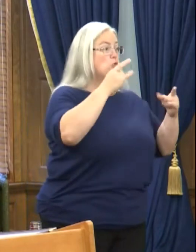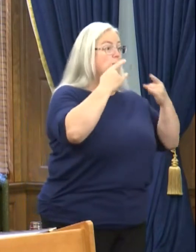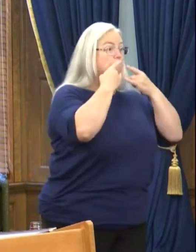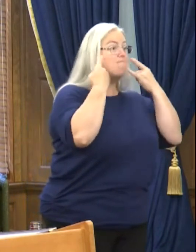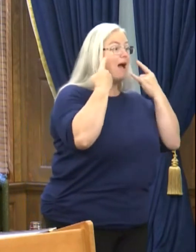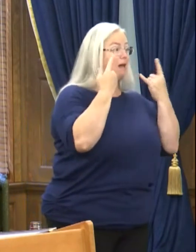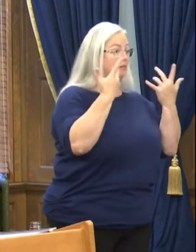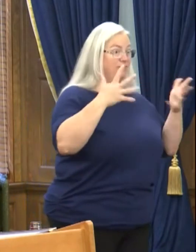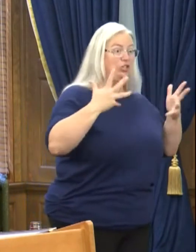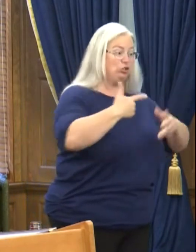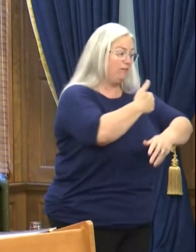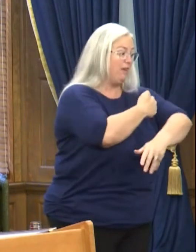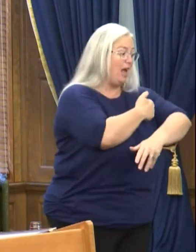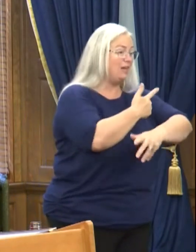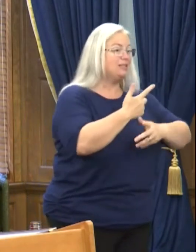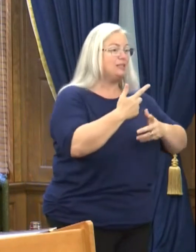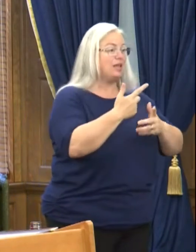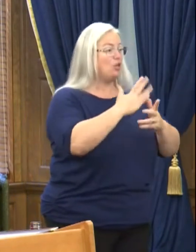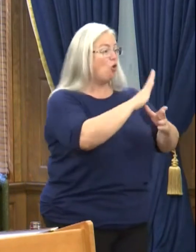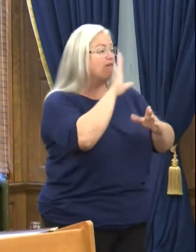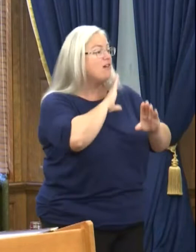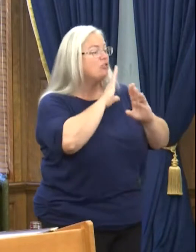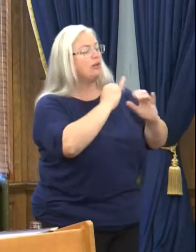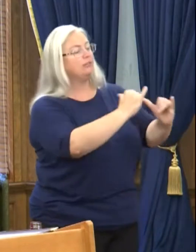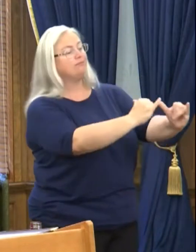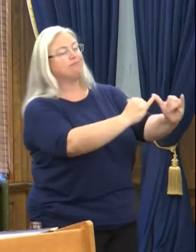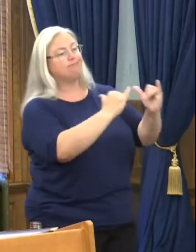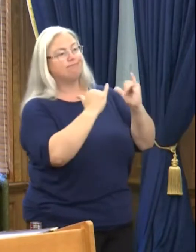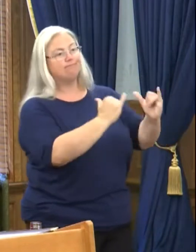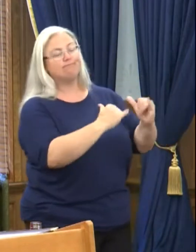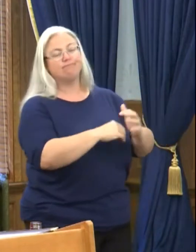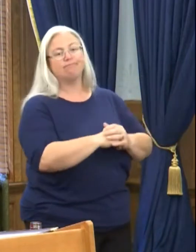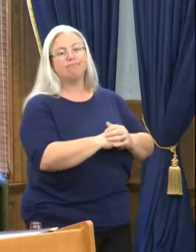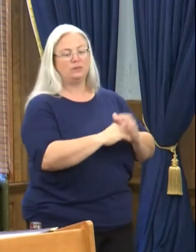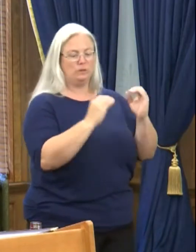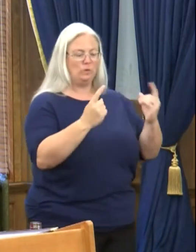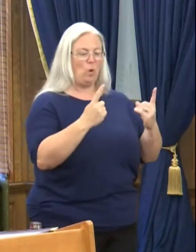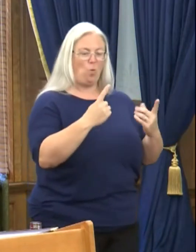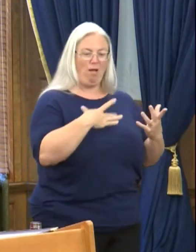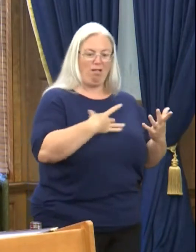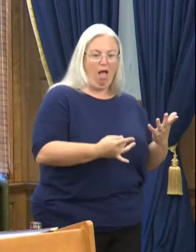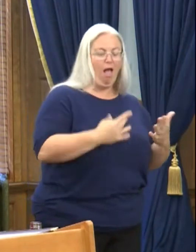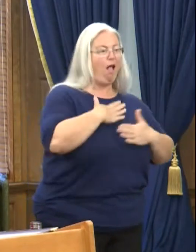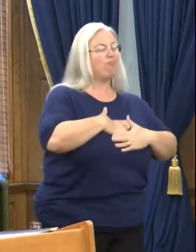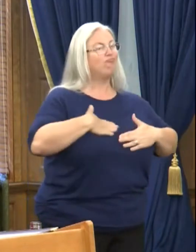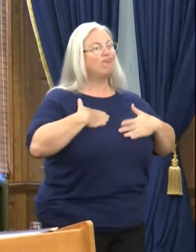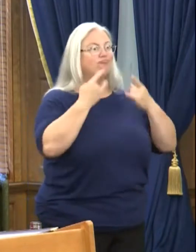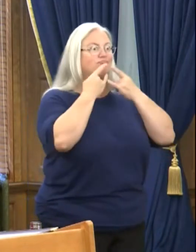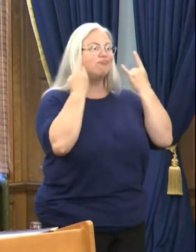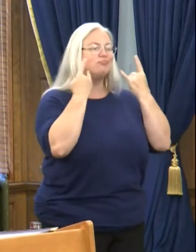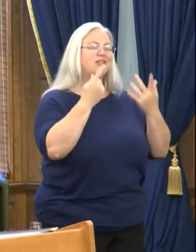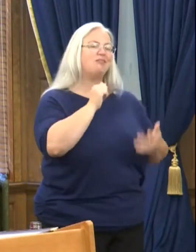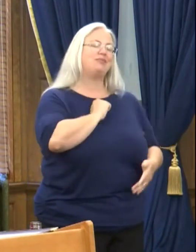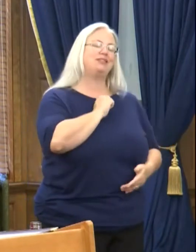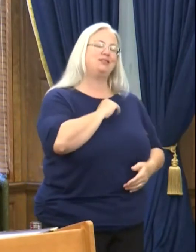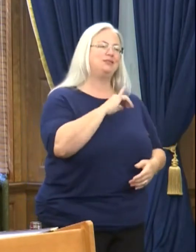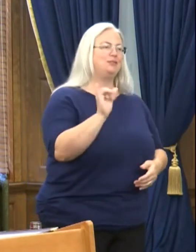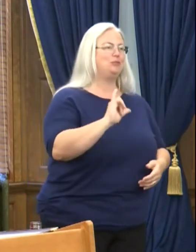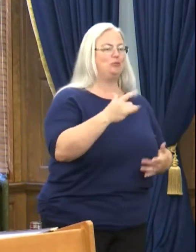to know that I share your frustration. No one likes wearing a mask, myself included.